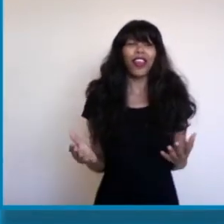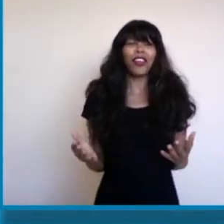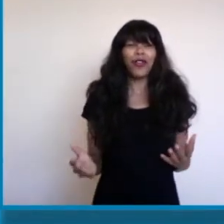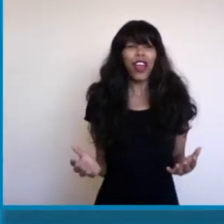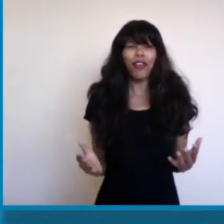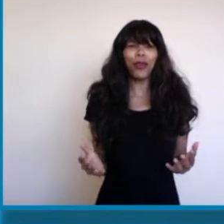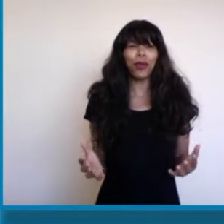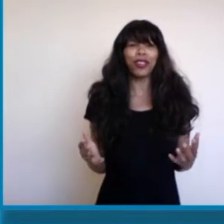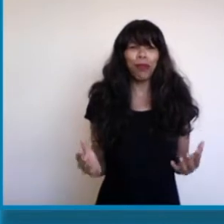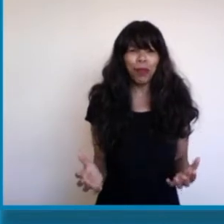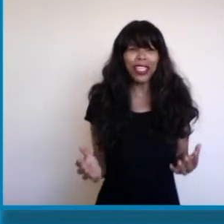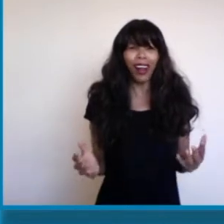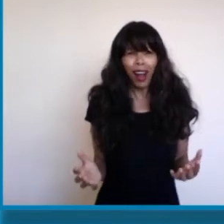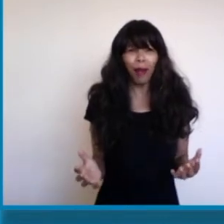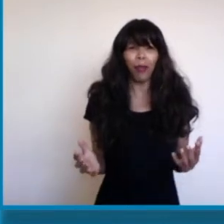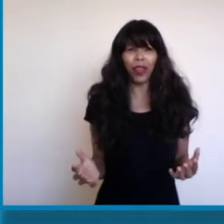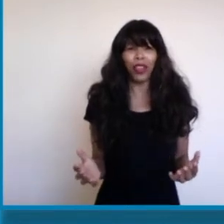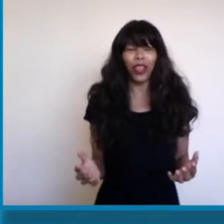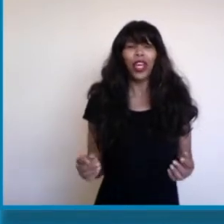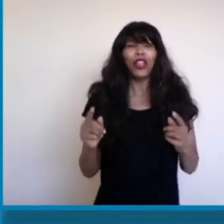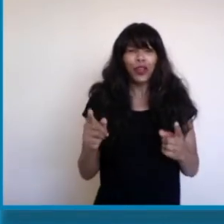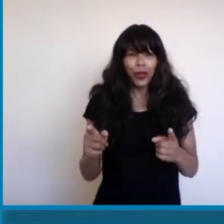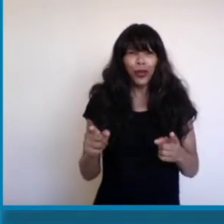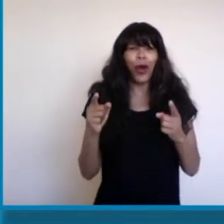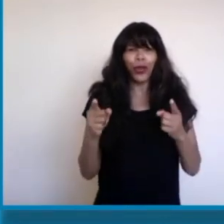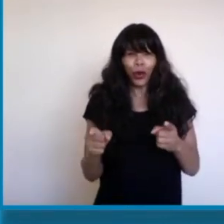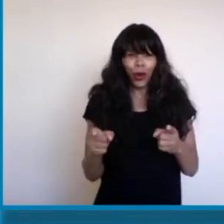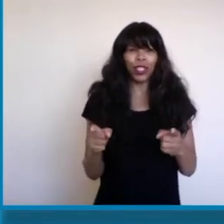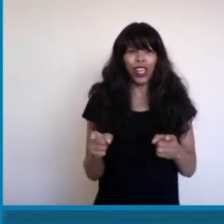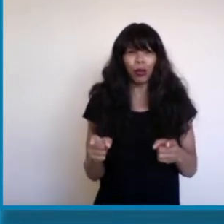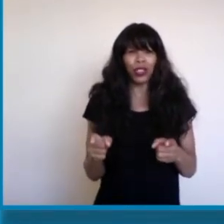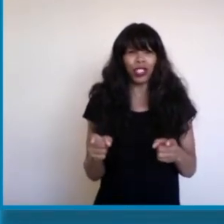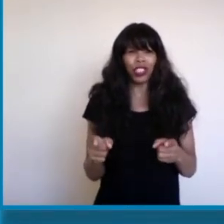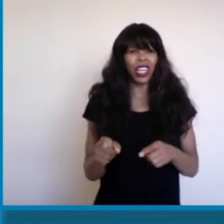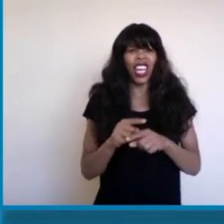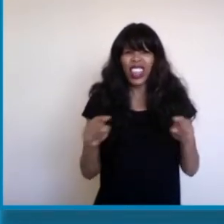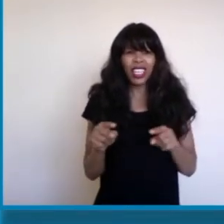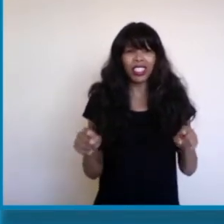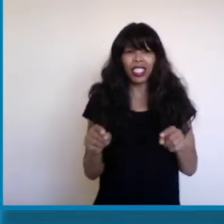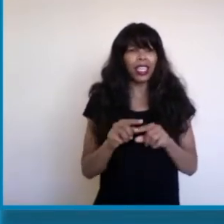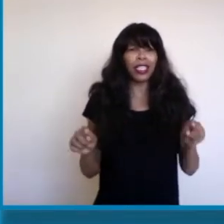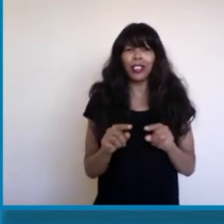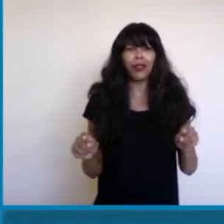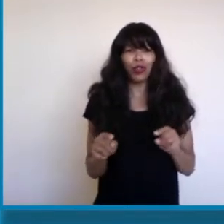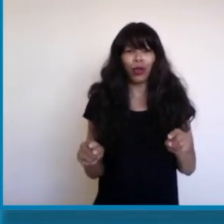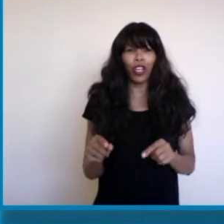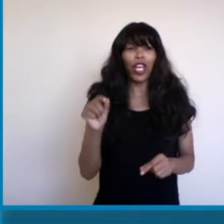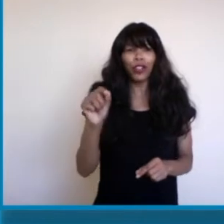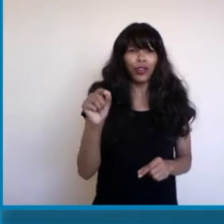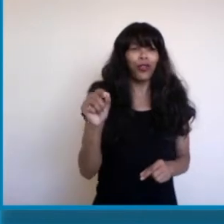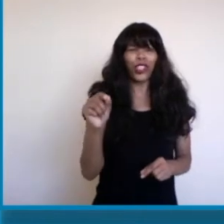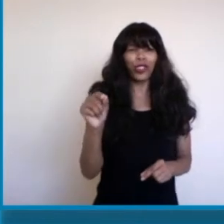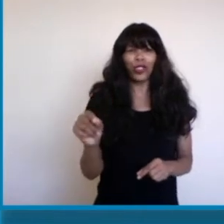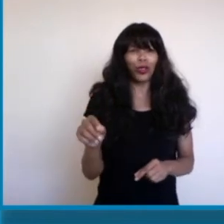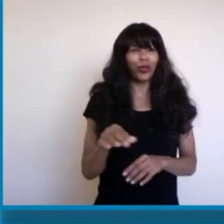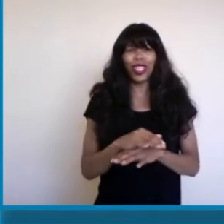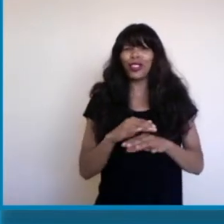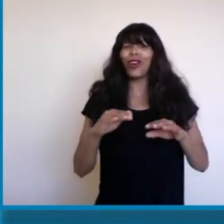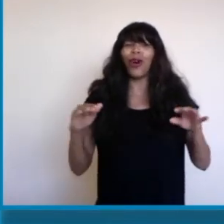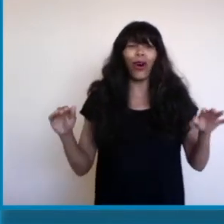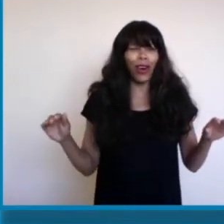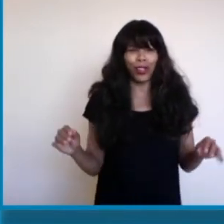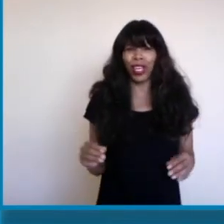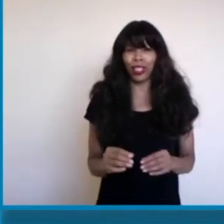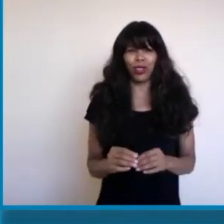that you're never going to meet up with. You are your only competition. That's it. End of story. You versus you.